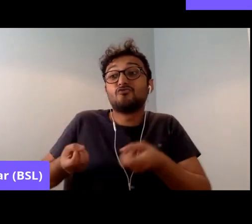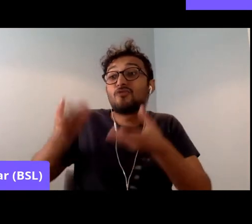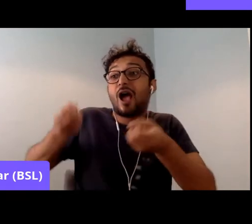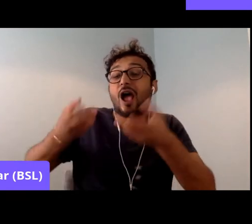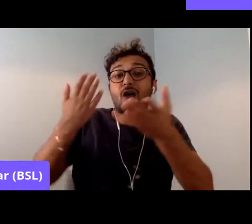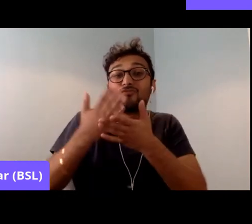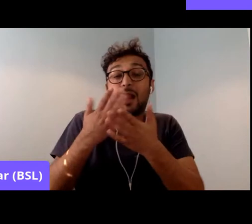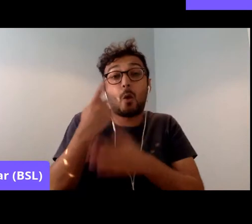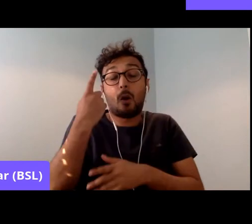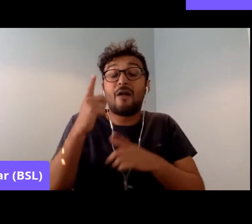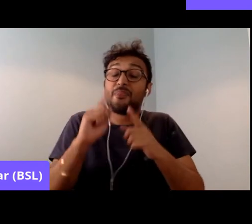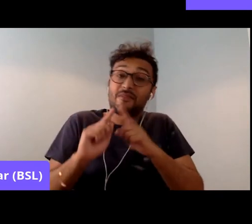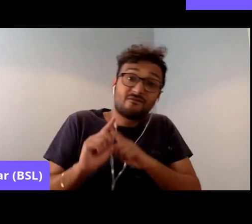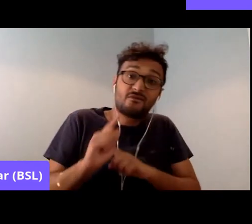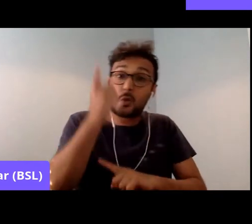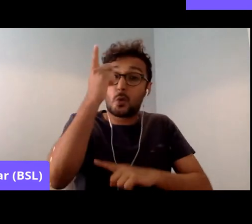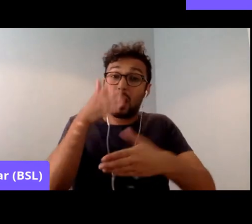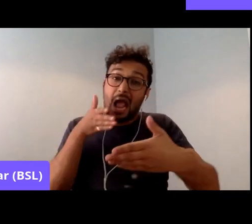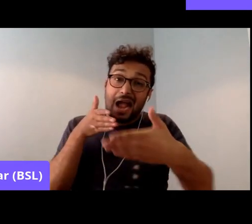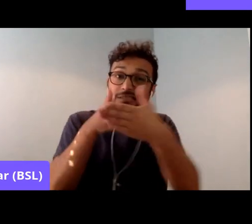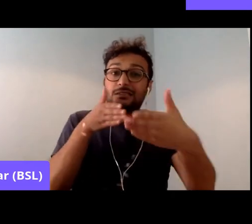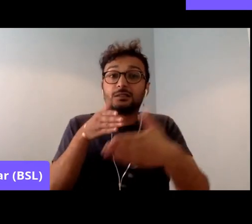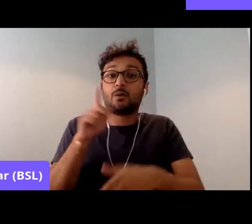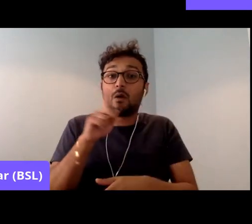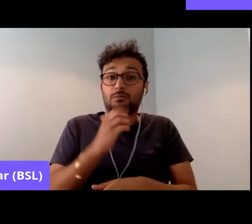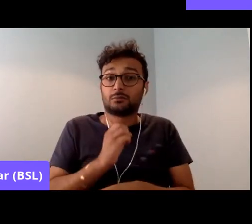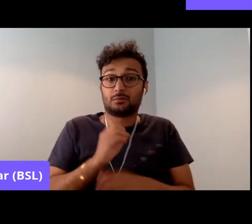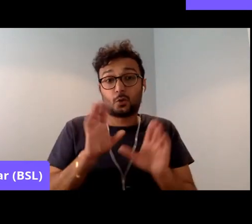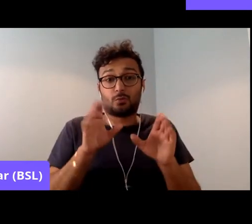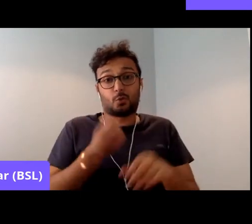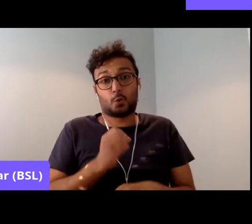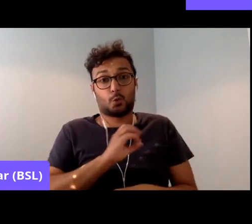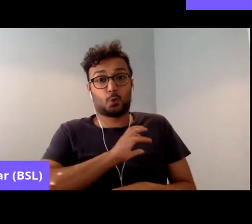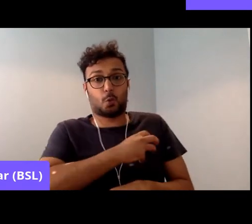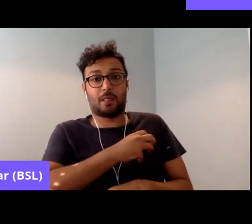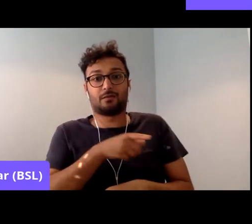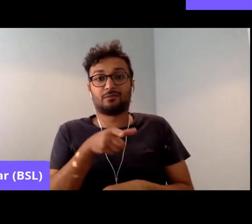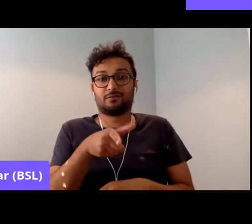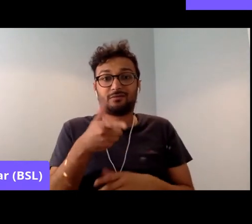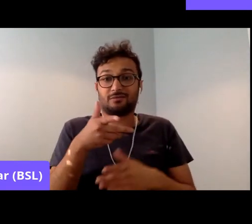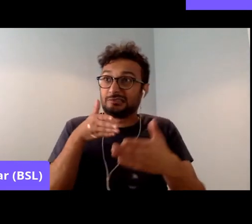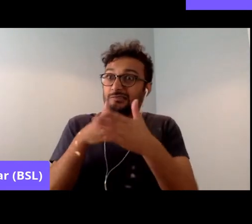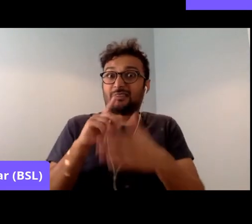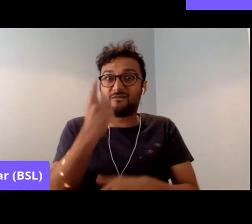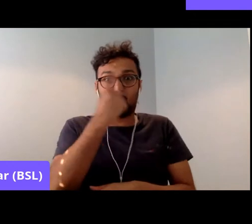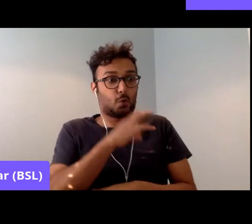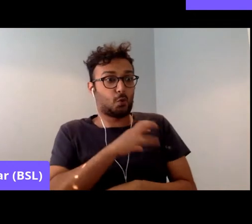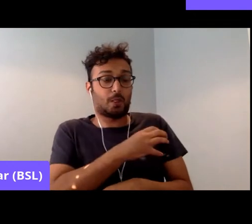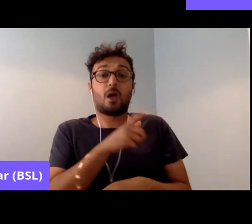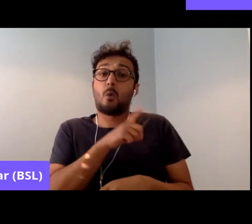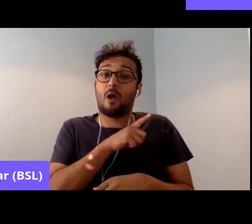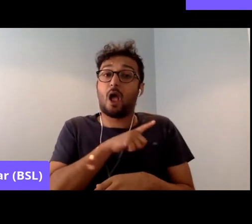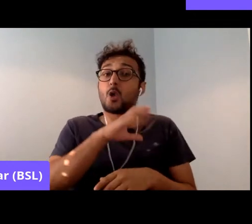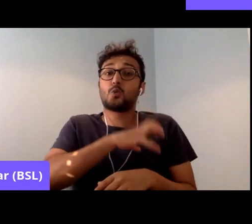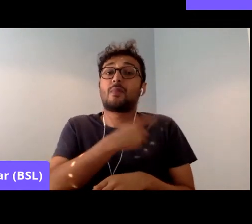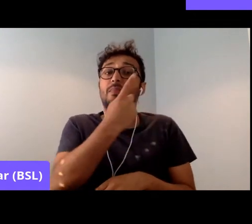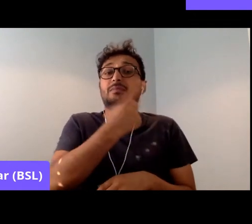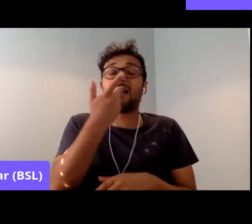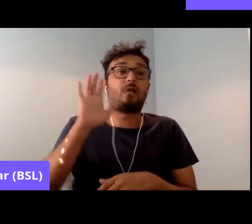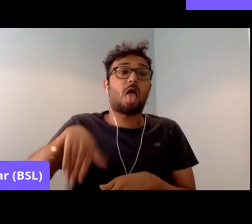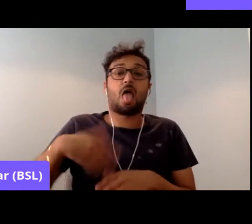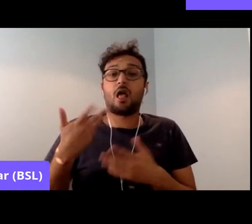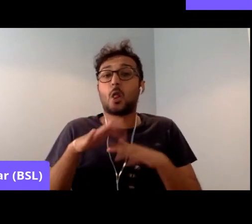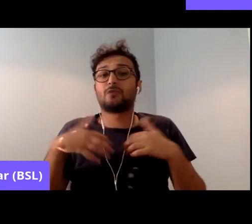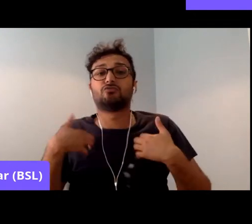hurdle the workers had to clear. So, either the union would be inactive, uninterested, or in some places, they would